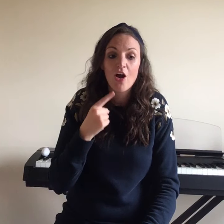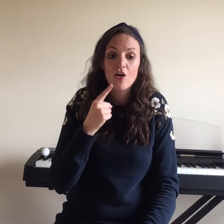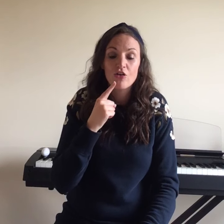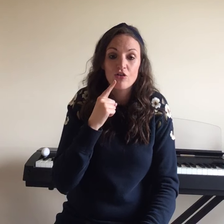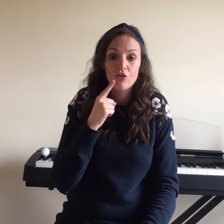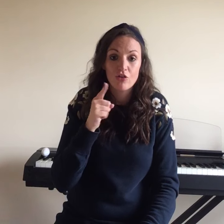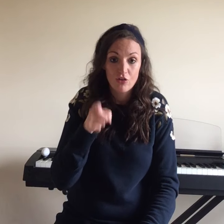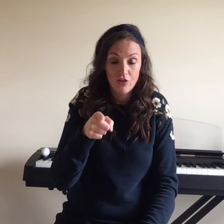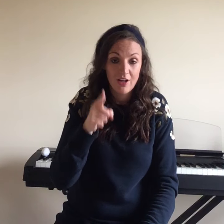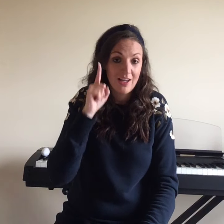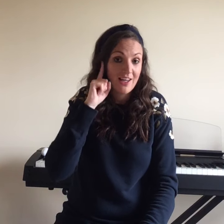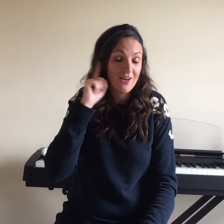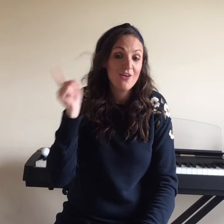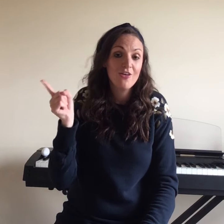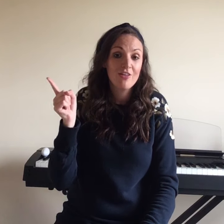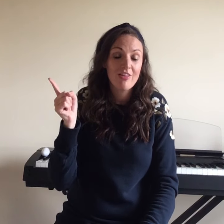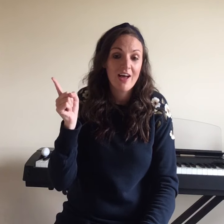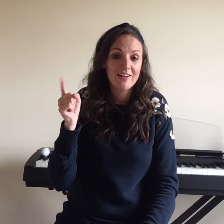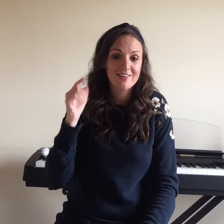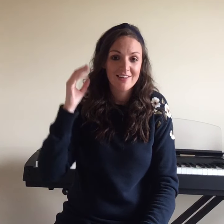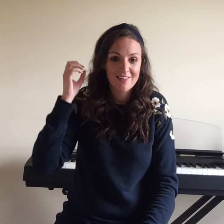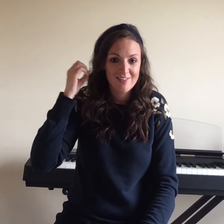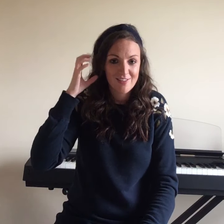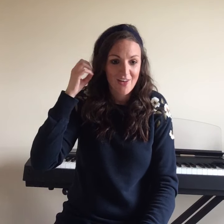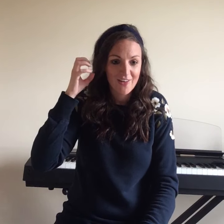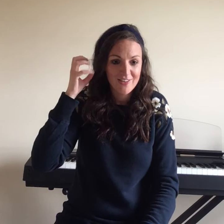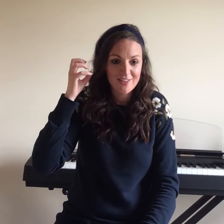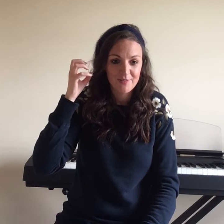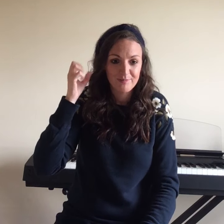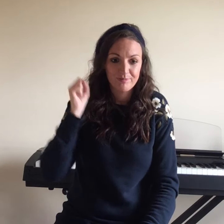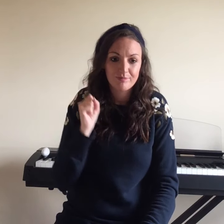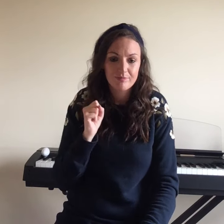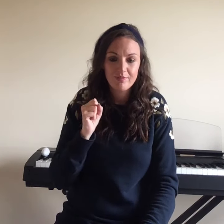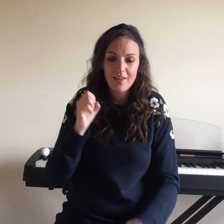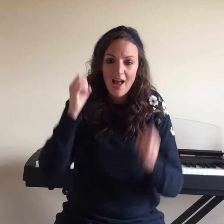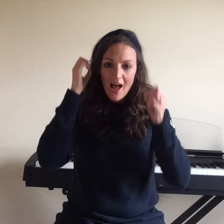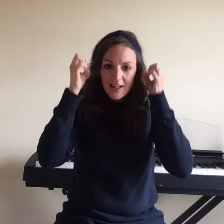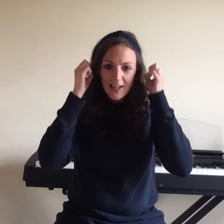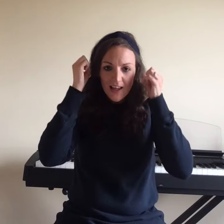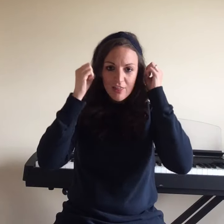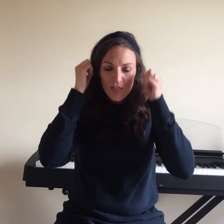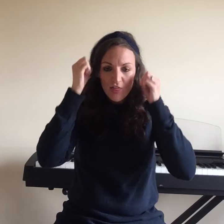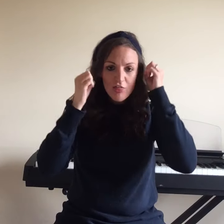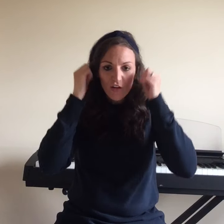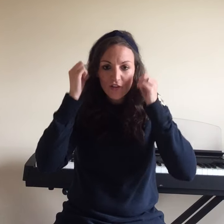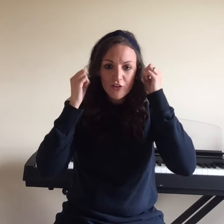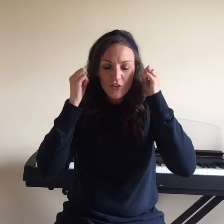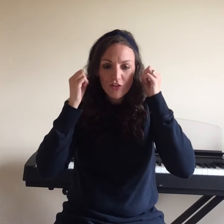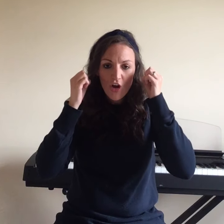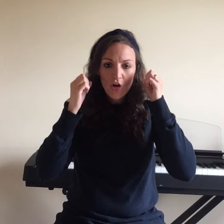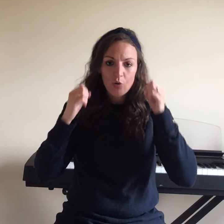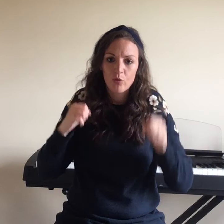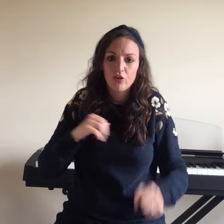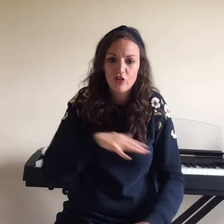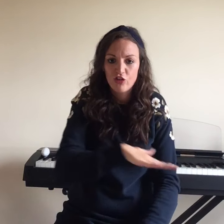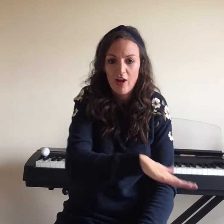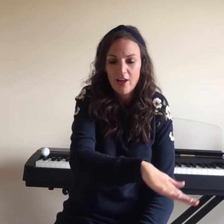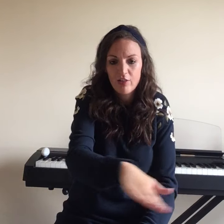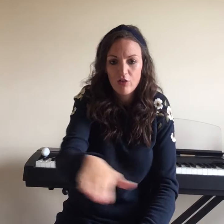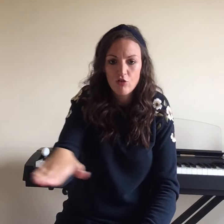You hear that sound. Like thunders going to shake the